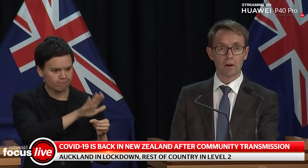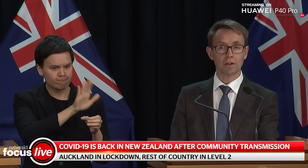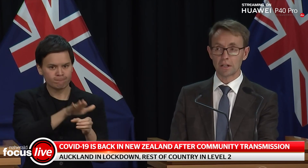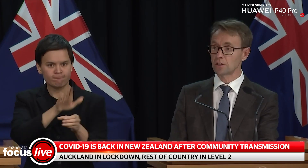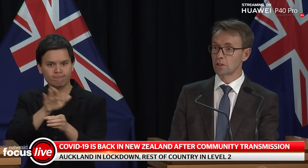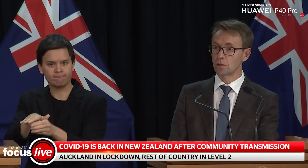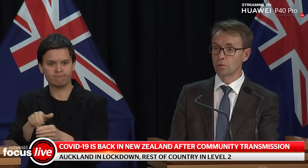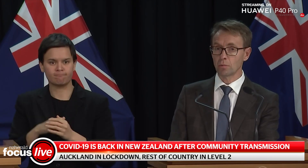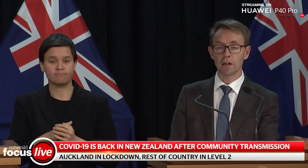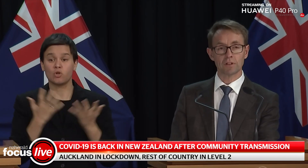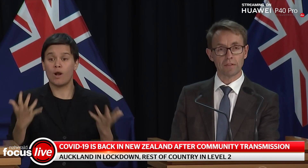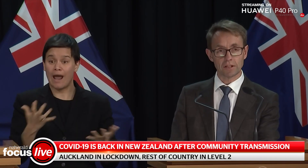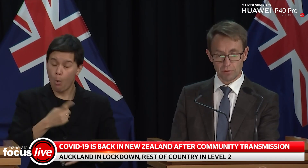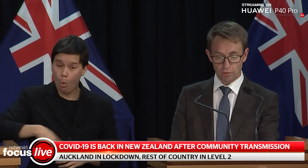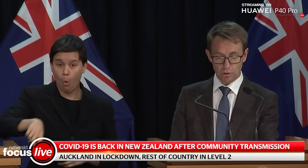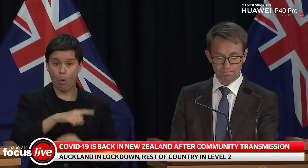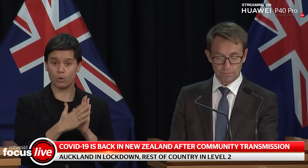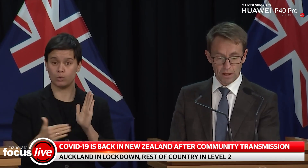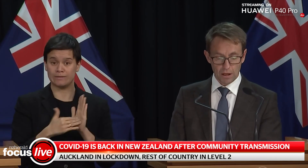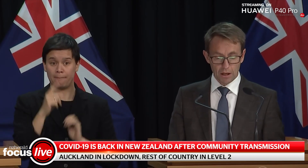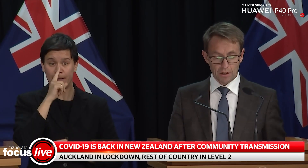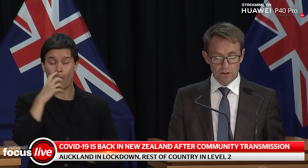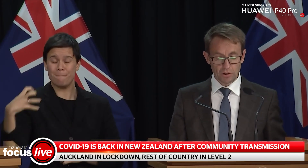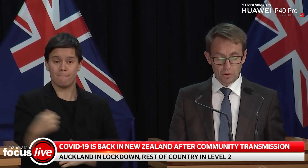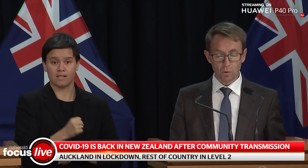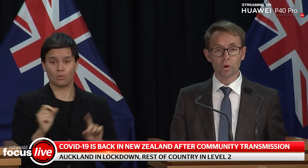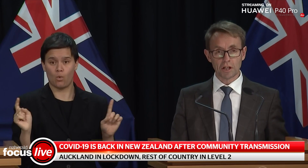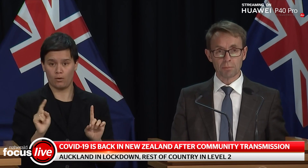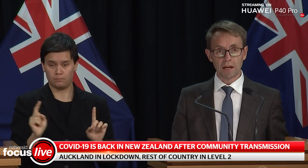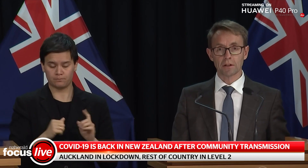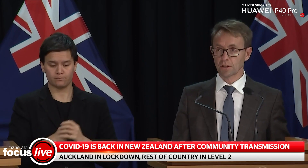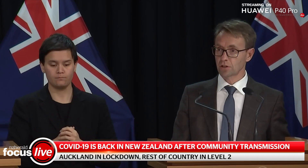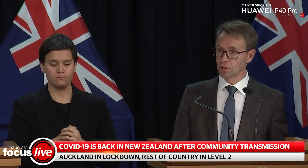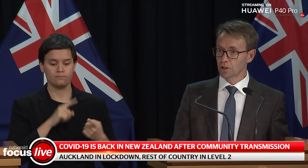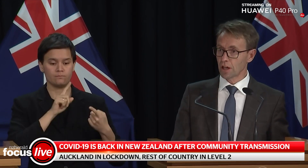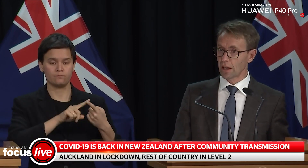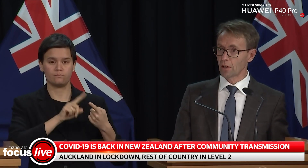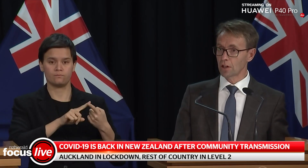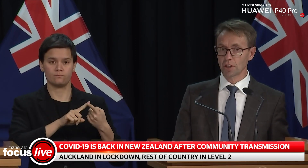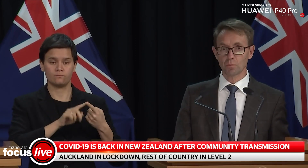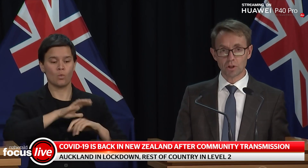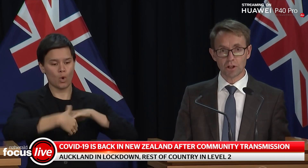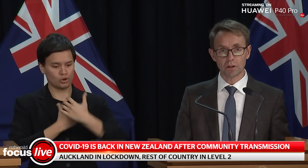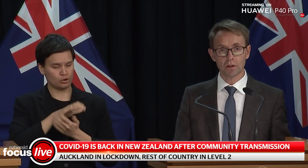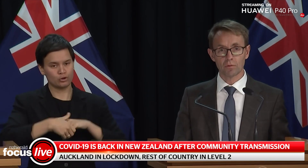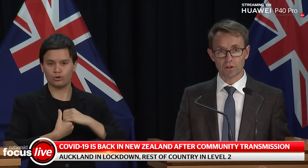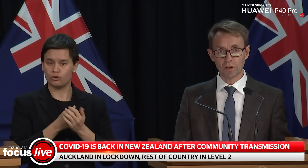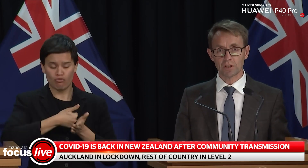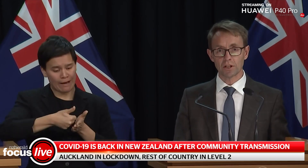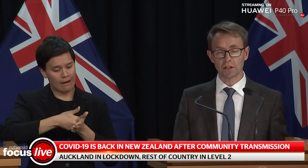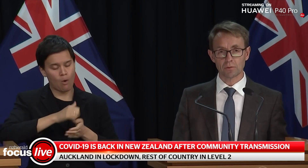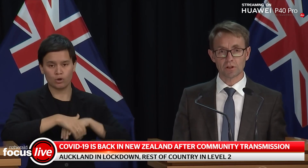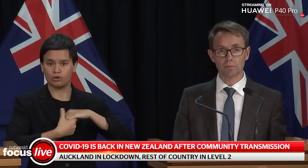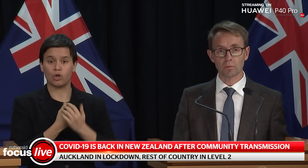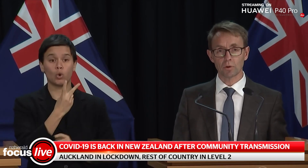now needs to do. We have done these before. Continue or get back to stringent hand hygiene, washing for